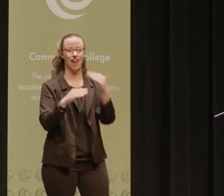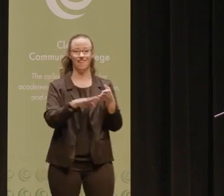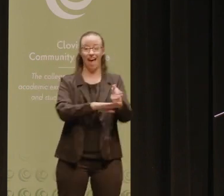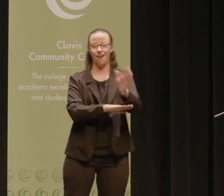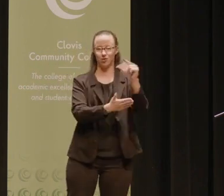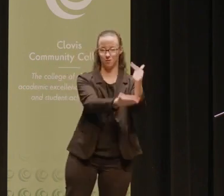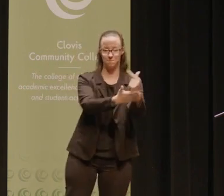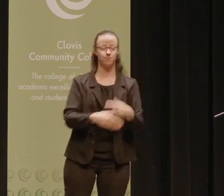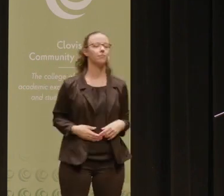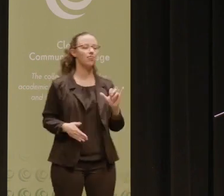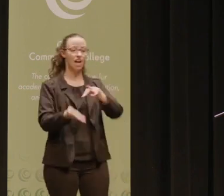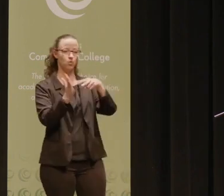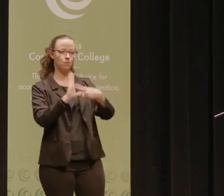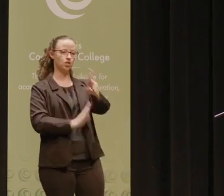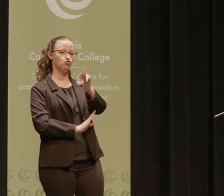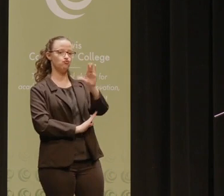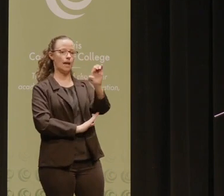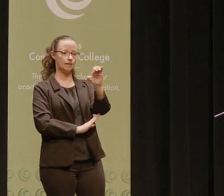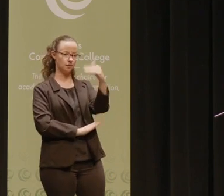This is what it means to be race conscious.